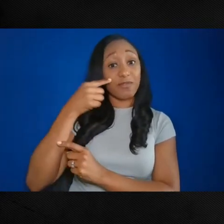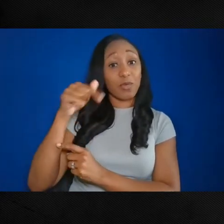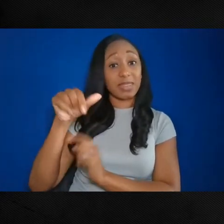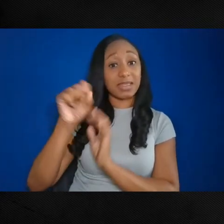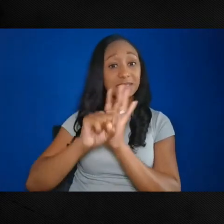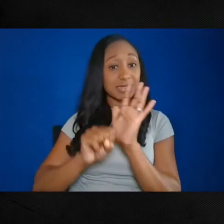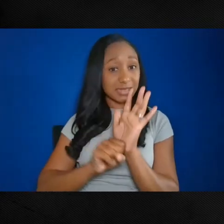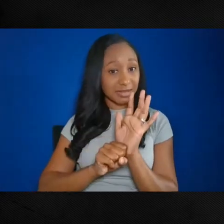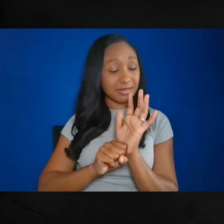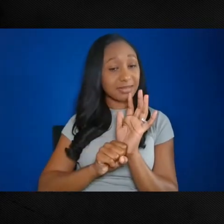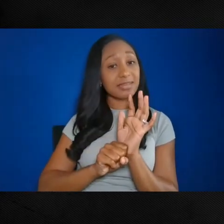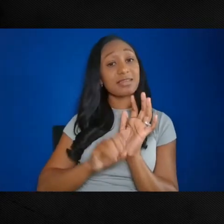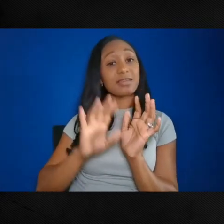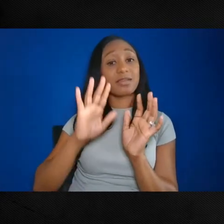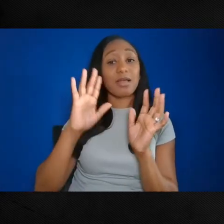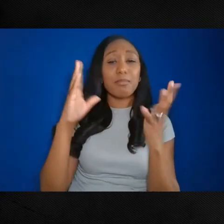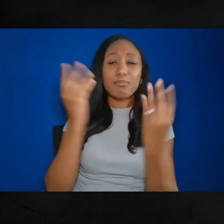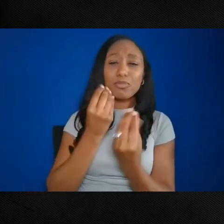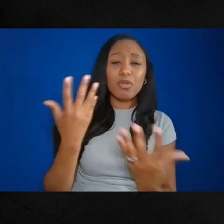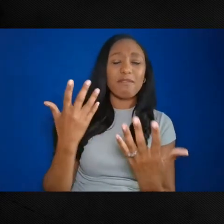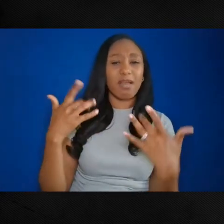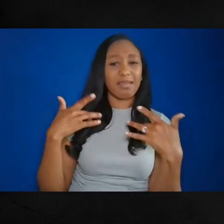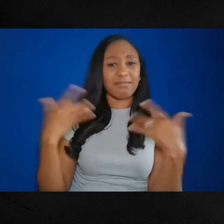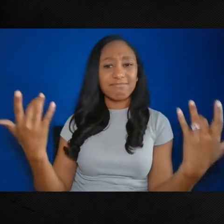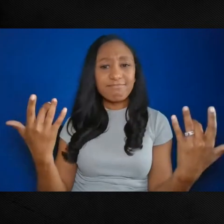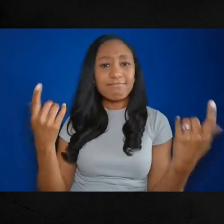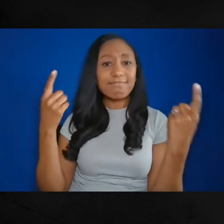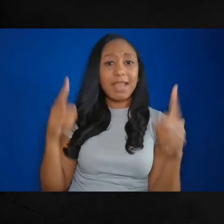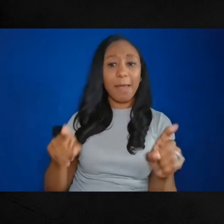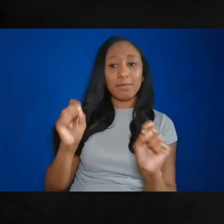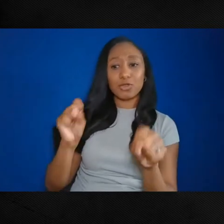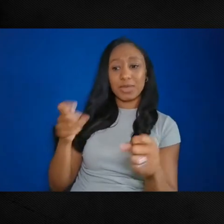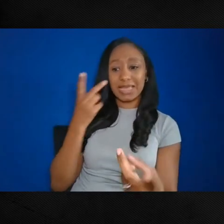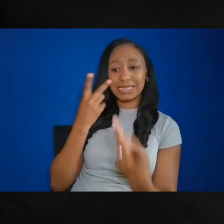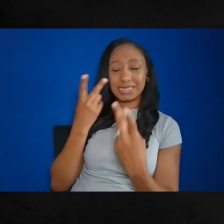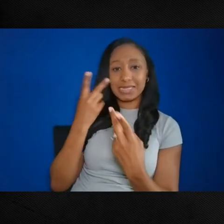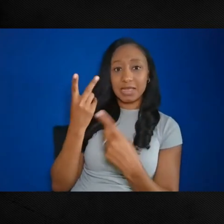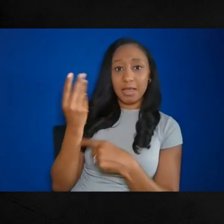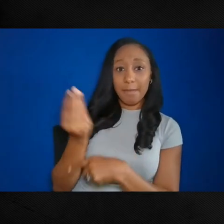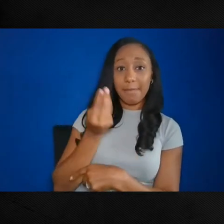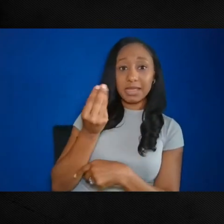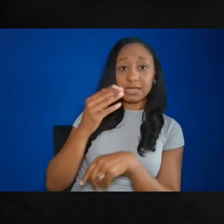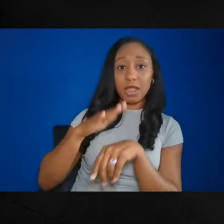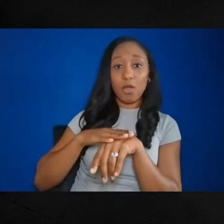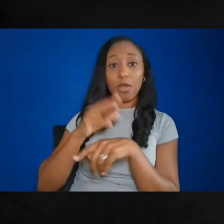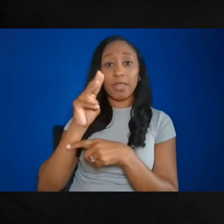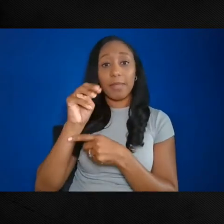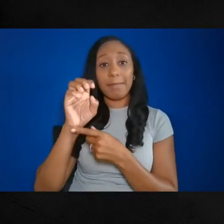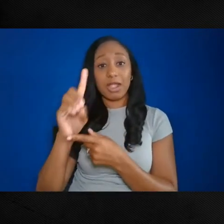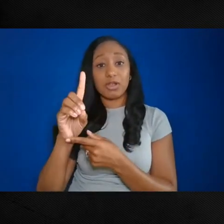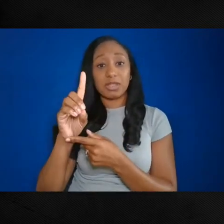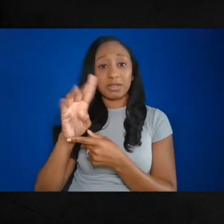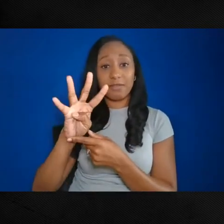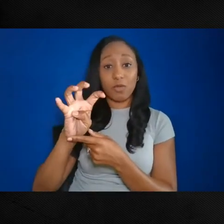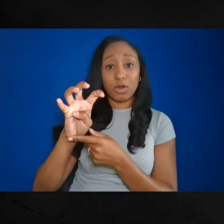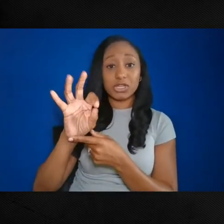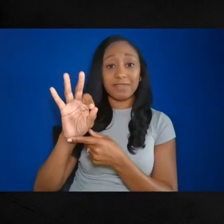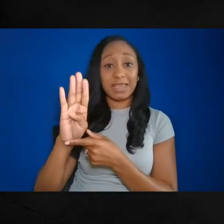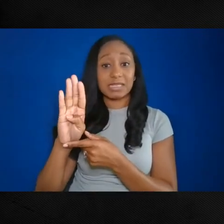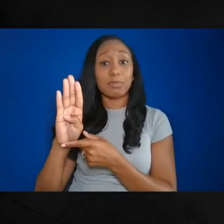2026. You can follow our Maryland Firsts each Monday on our Maryland 400 Facebook page.